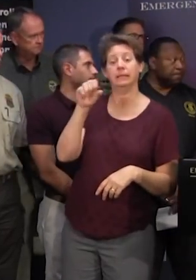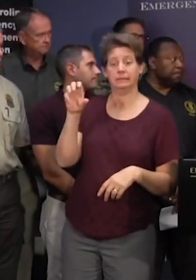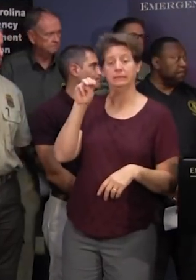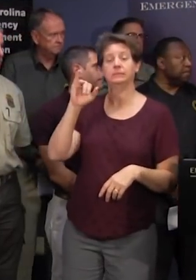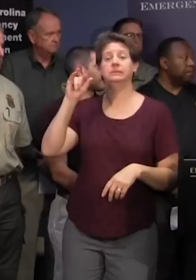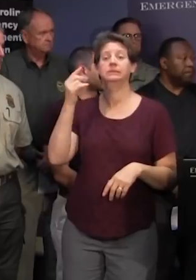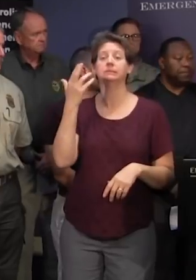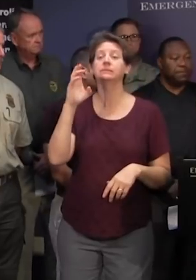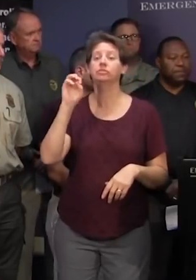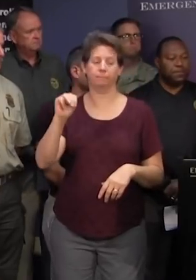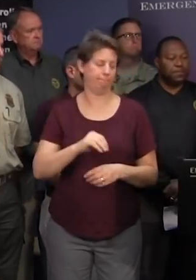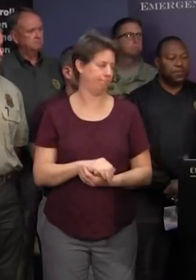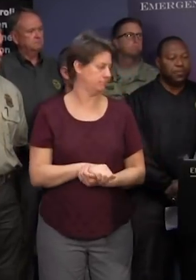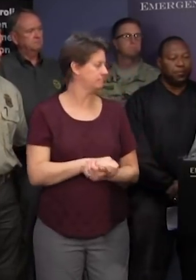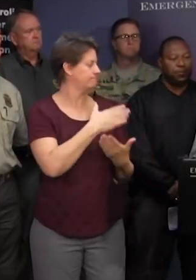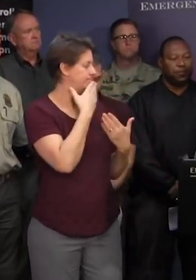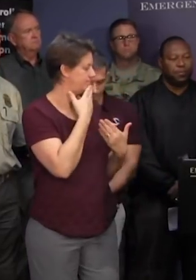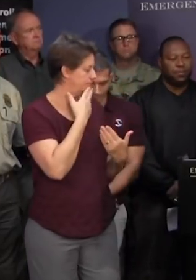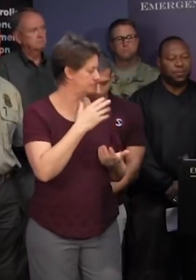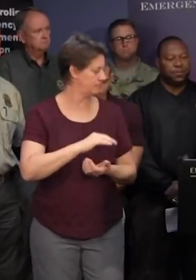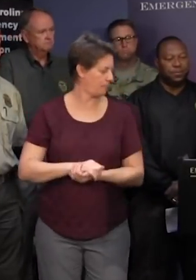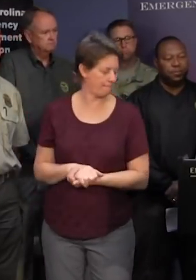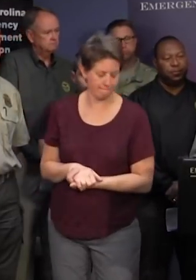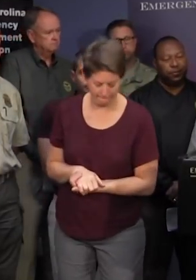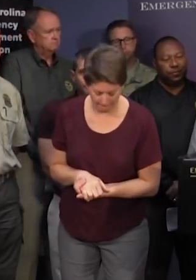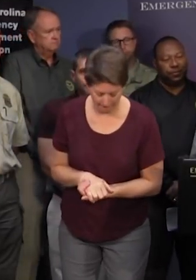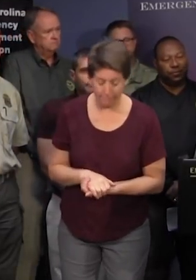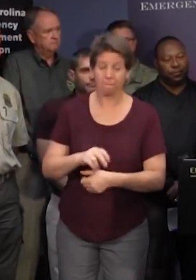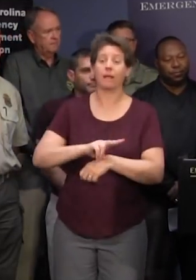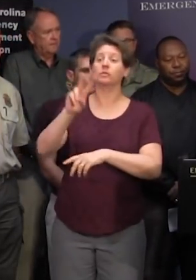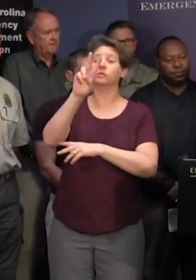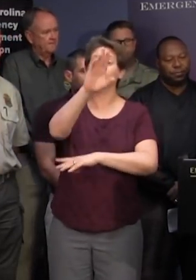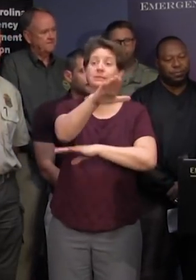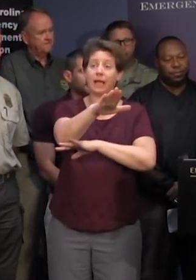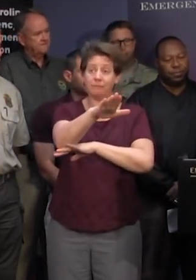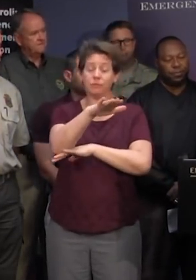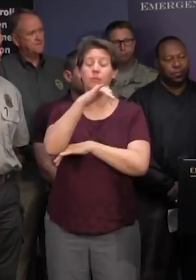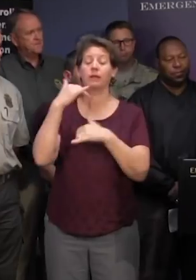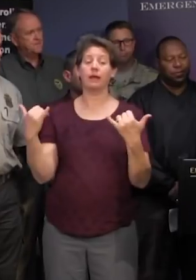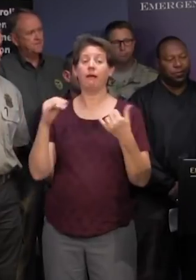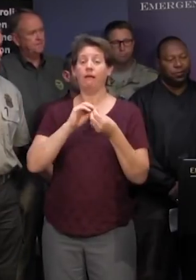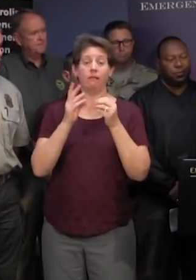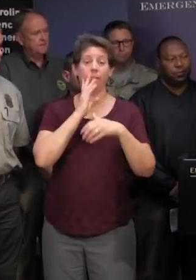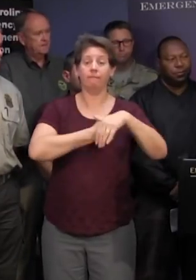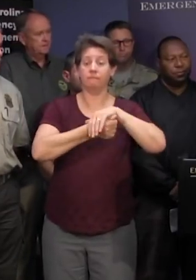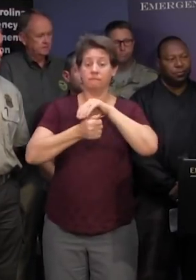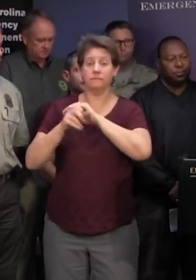services thank you governor thank you ma'am uh at 2 p.m we are down to 1